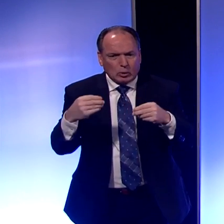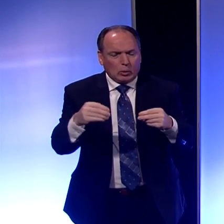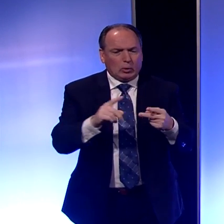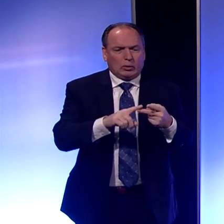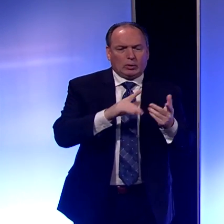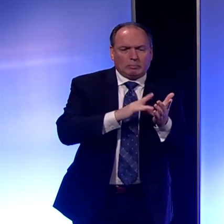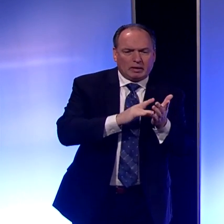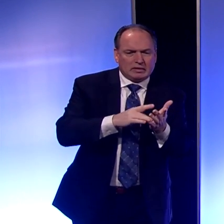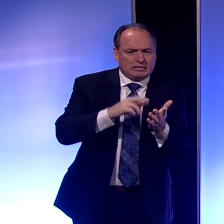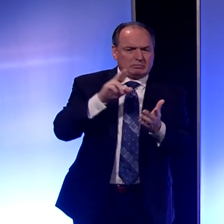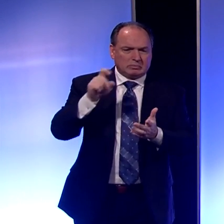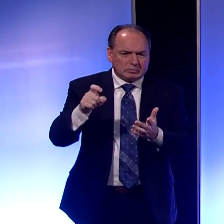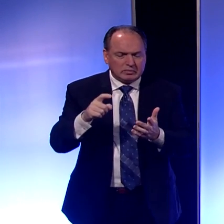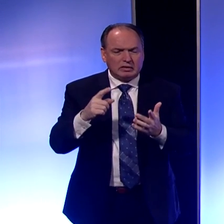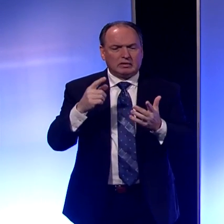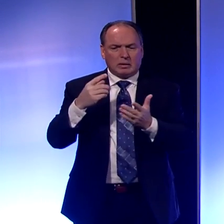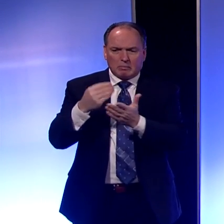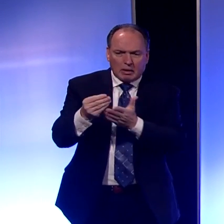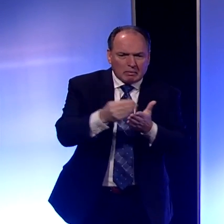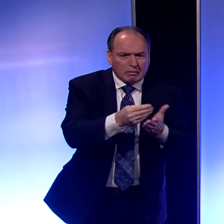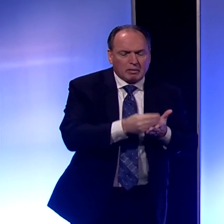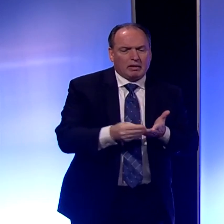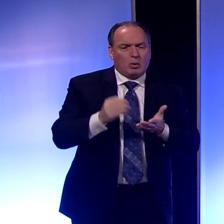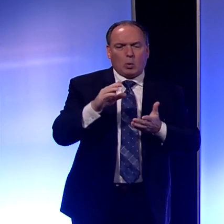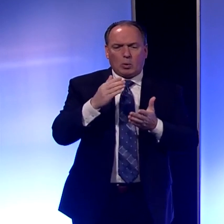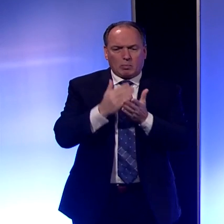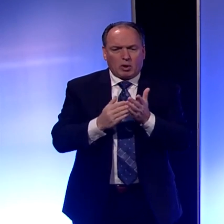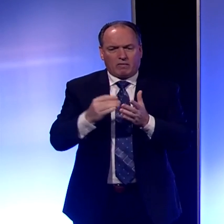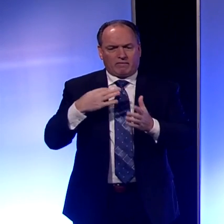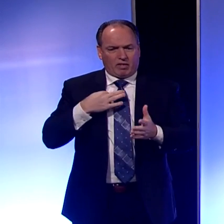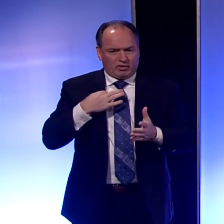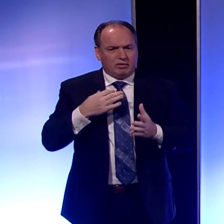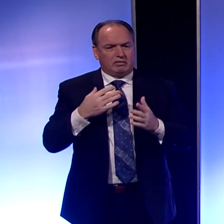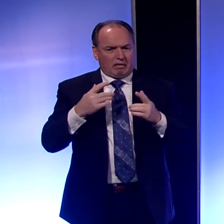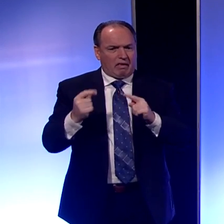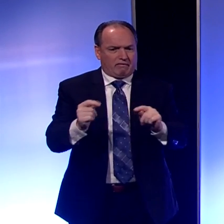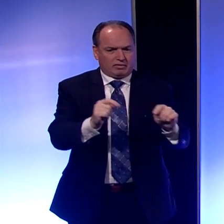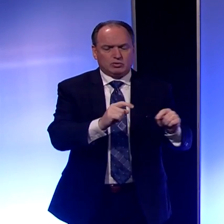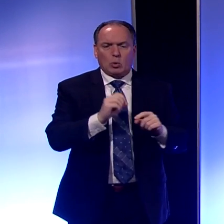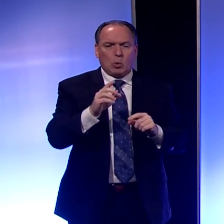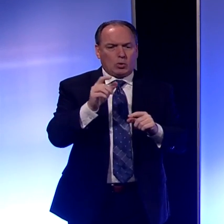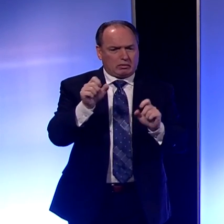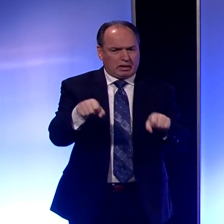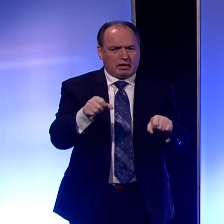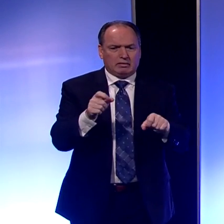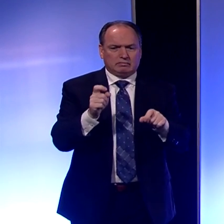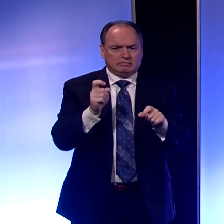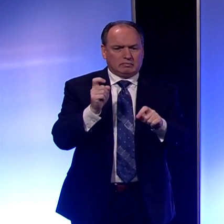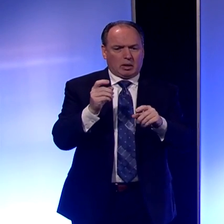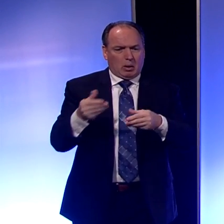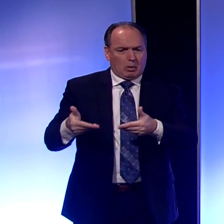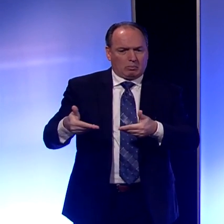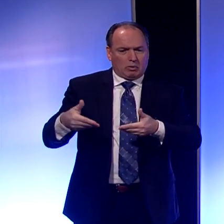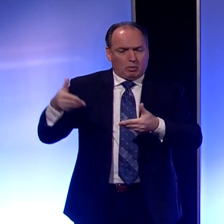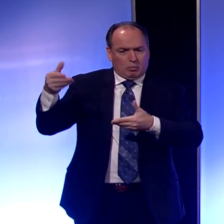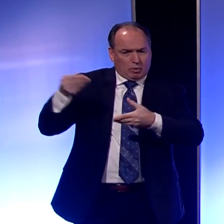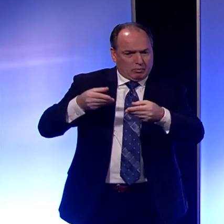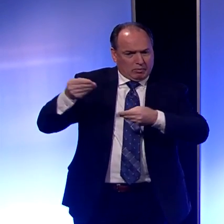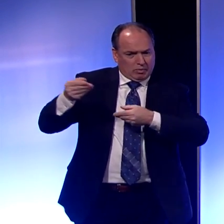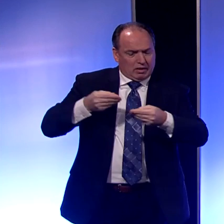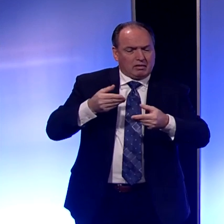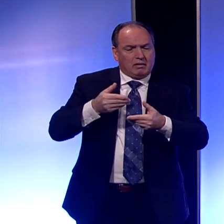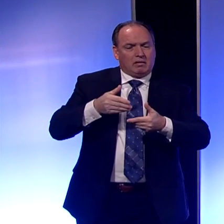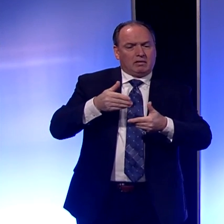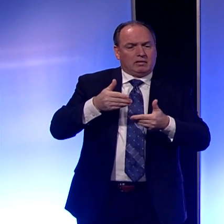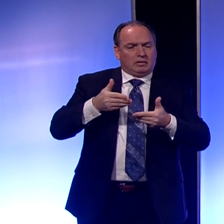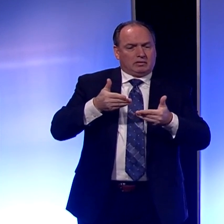your family, for your household, or as part of the volunteer efforts, or to deliver these services and supplies to others in